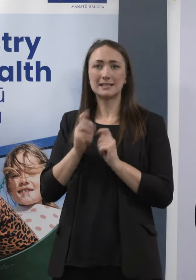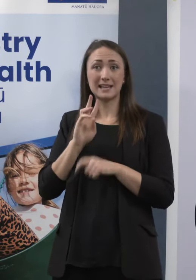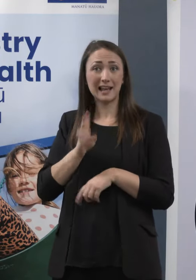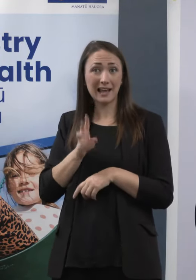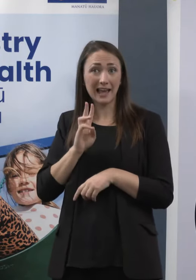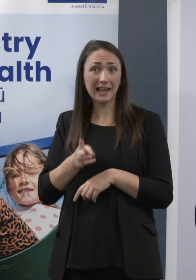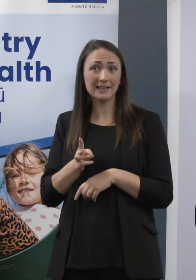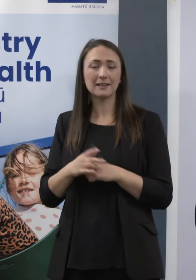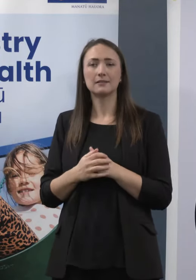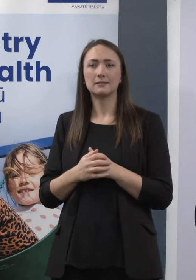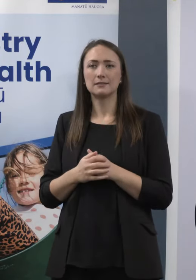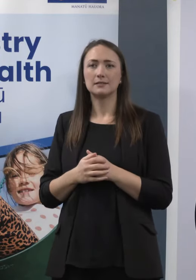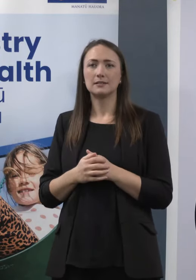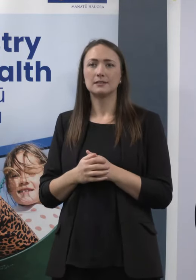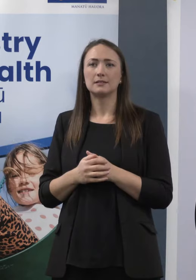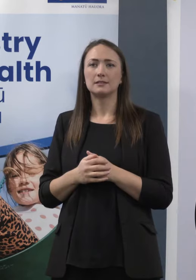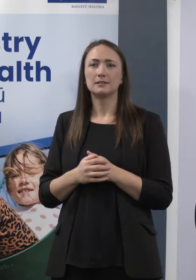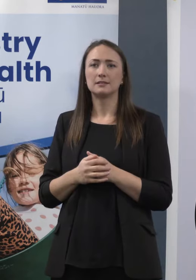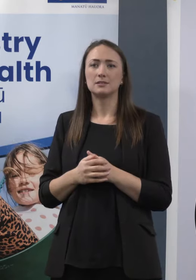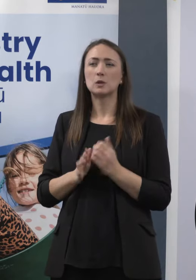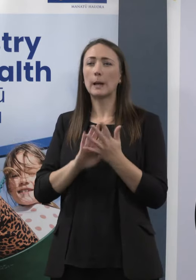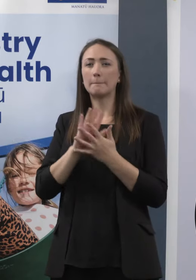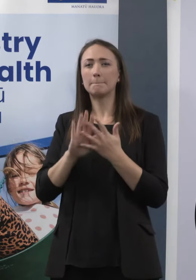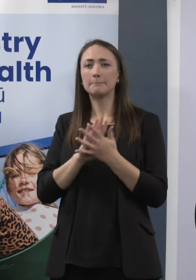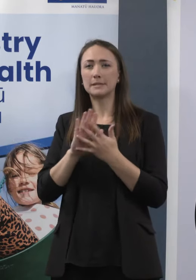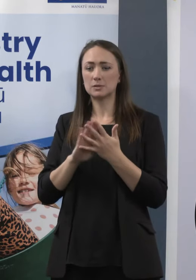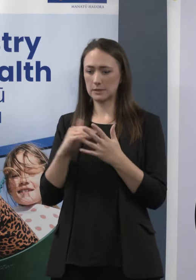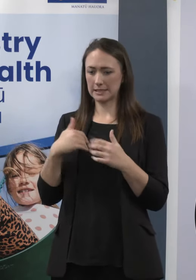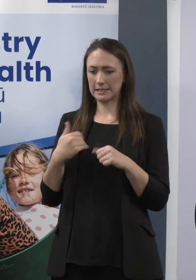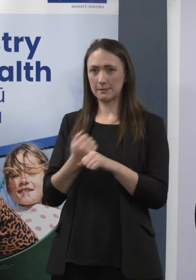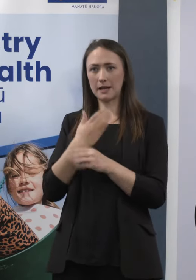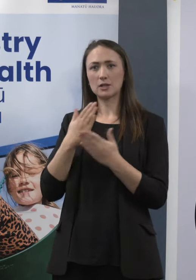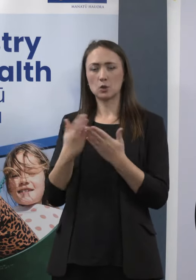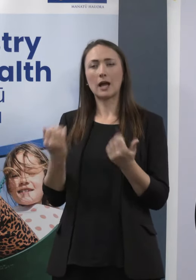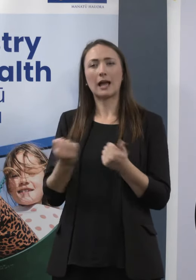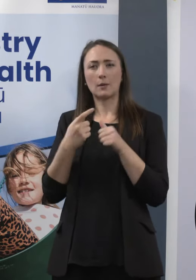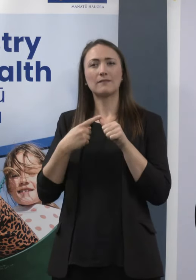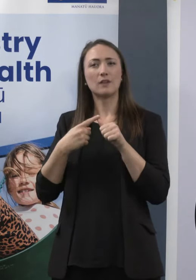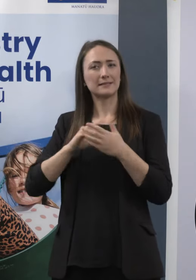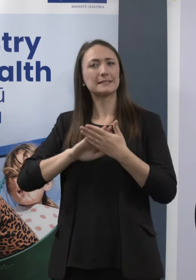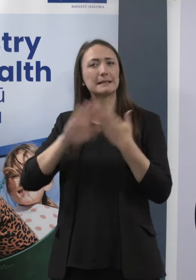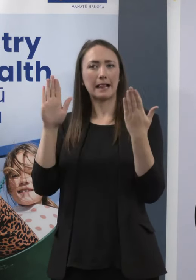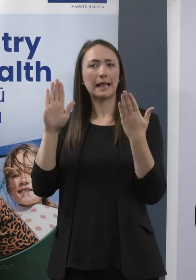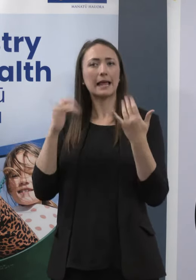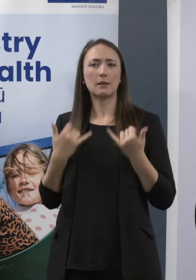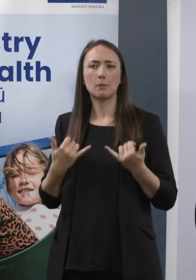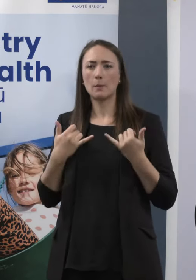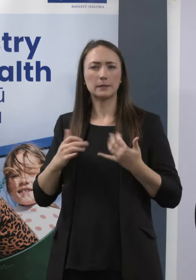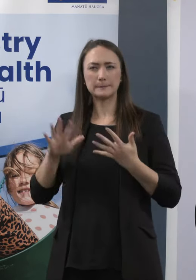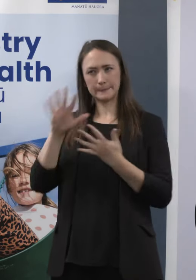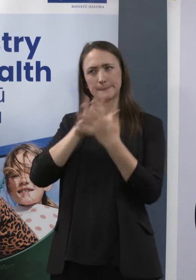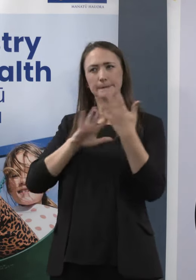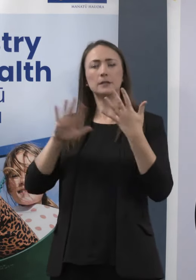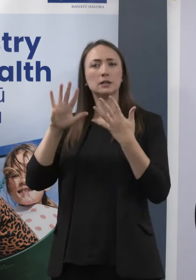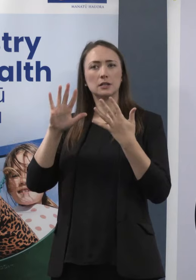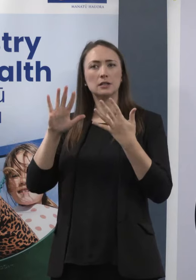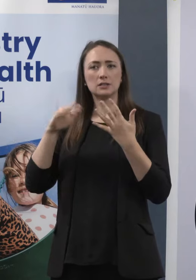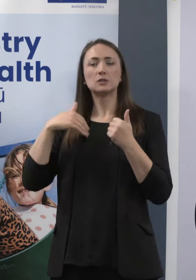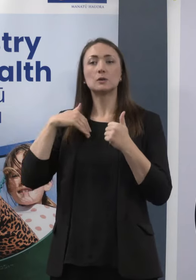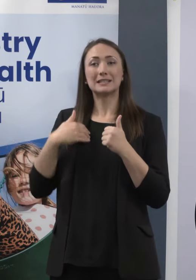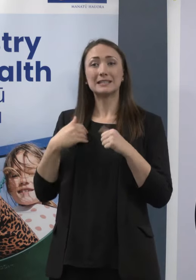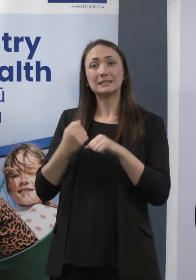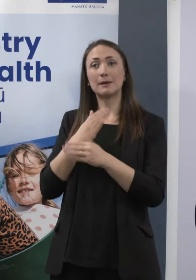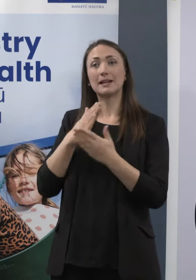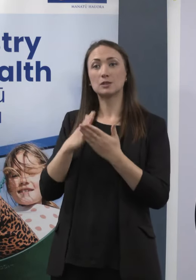days and then the days that follow. So we need to line all that advice up, and we need to provide that to our colleagues in